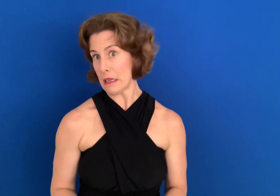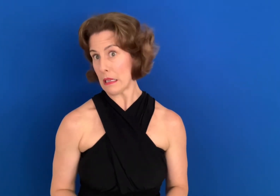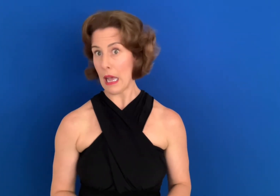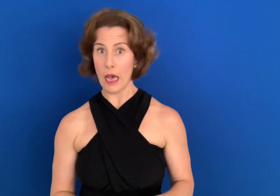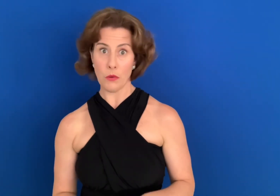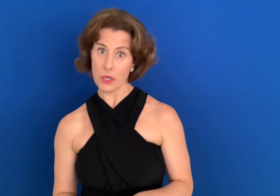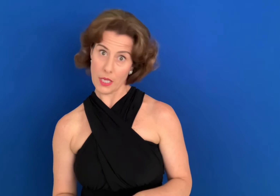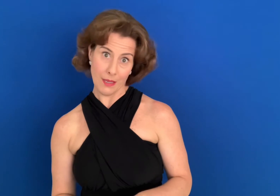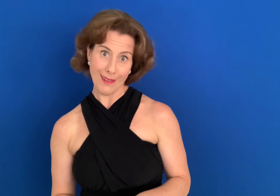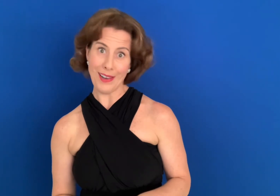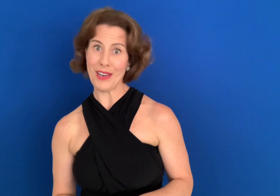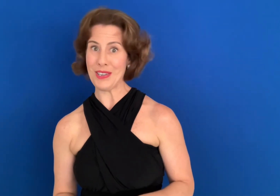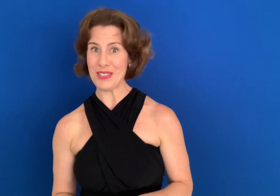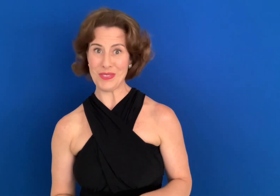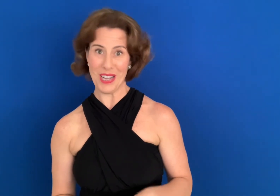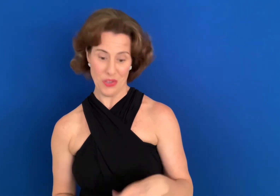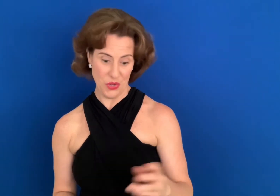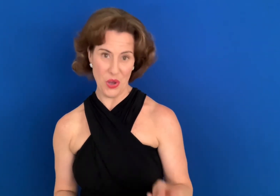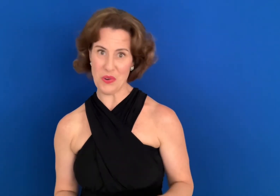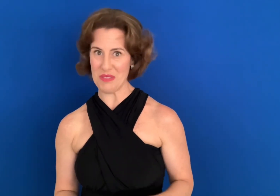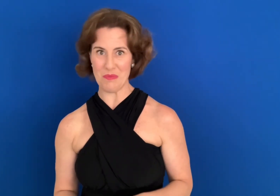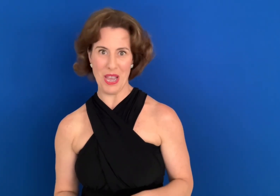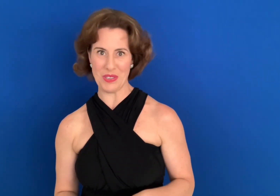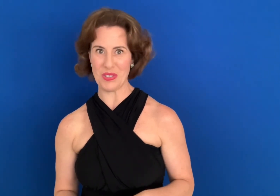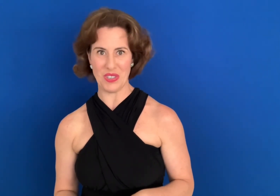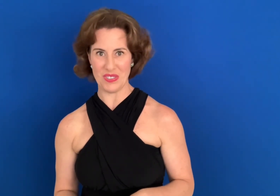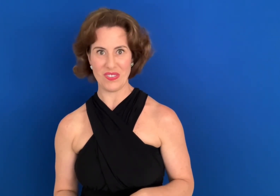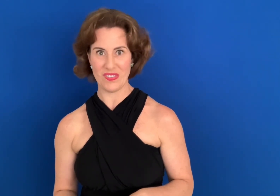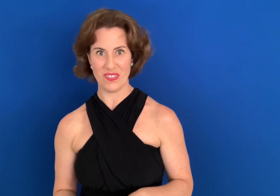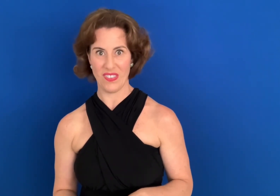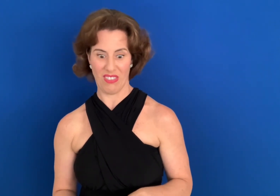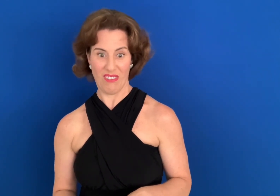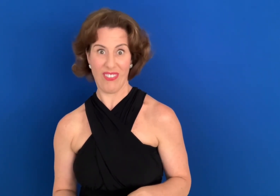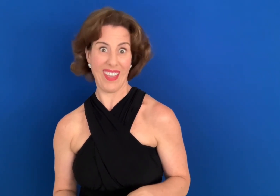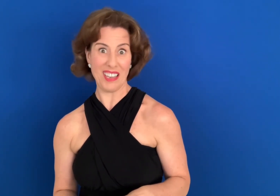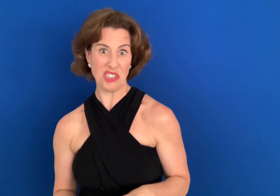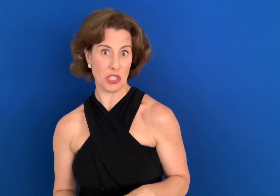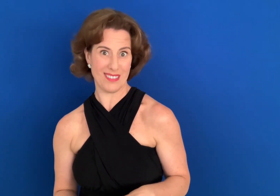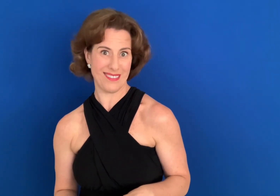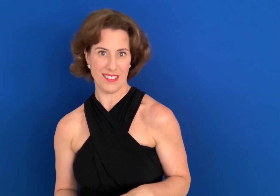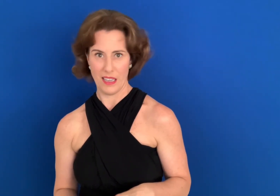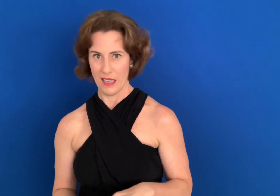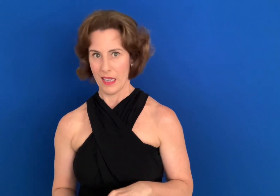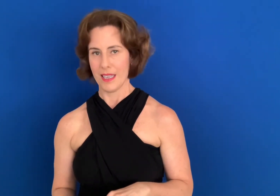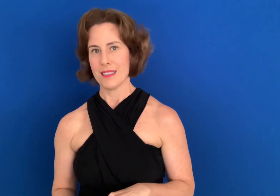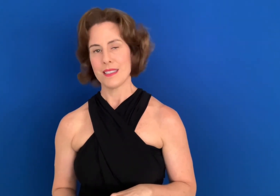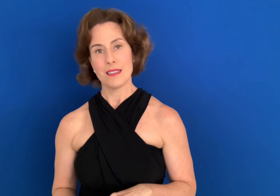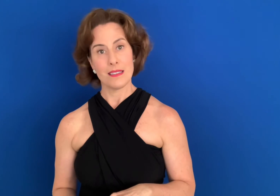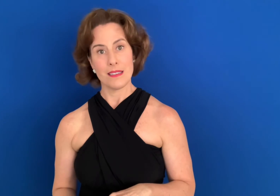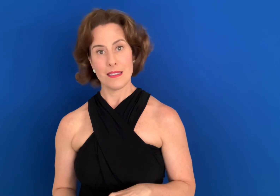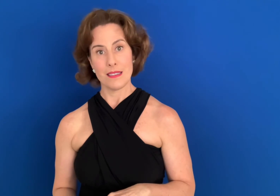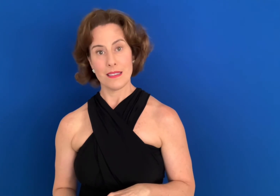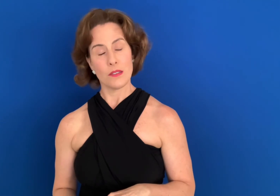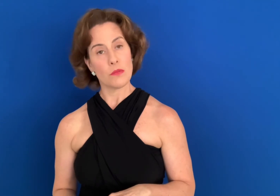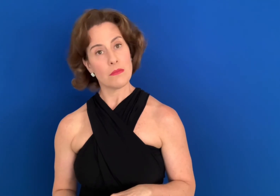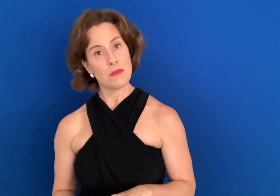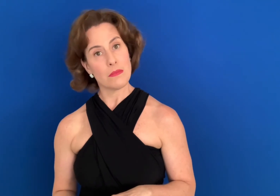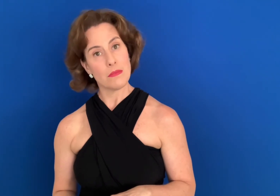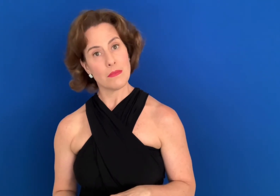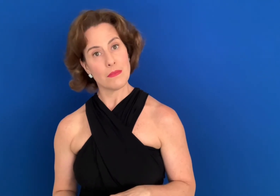our kitty cars while you go and pedal your fish. You're not hearing me, Miss Brock. I'd like to